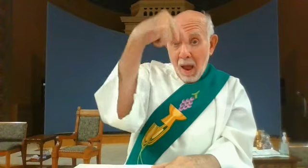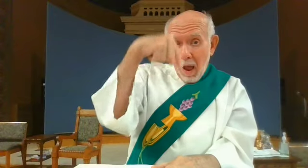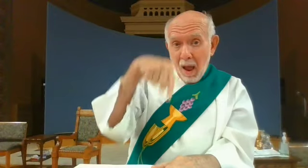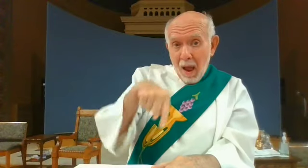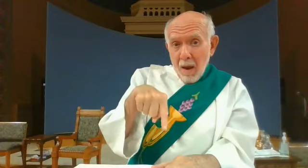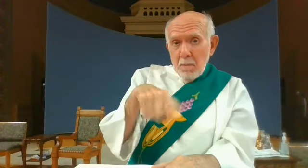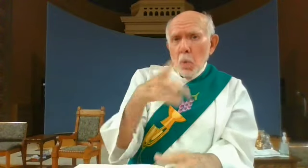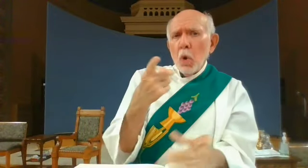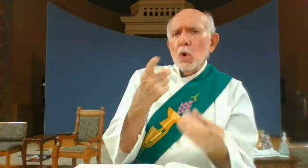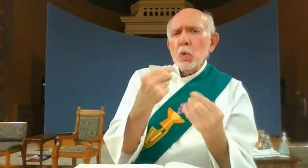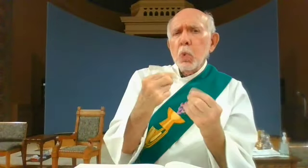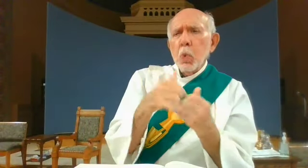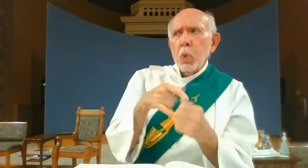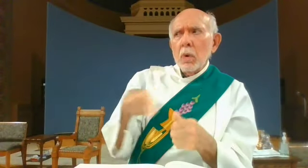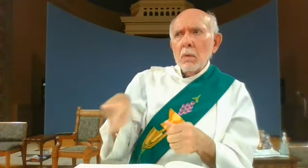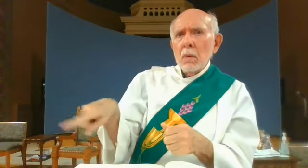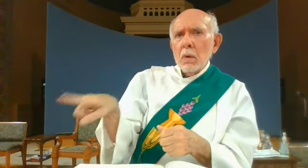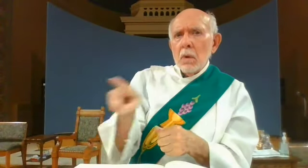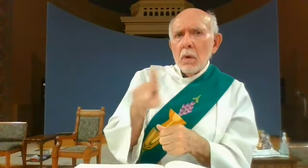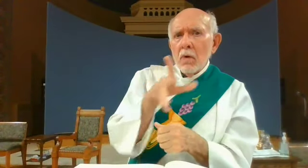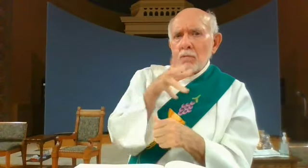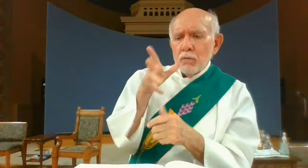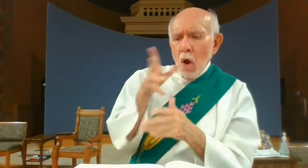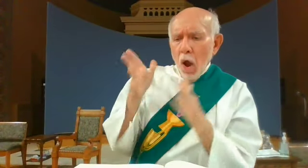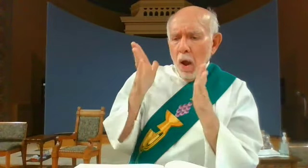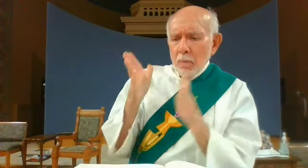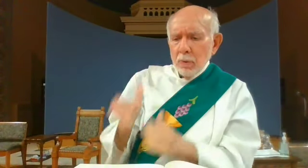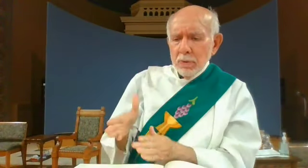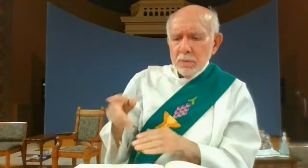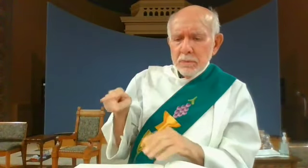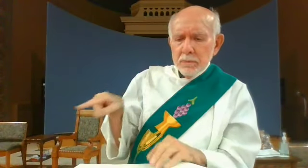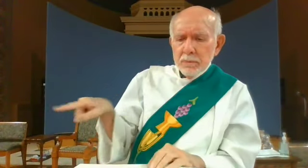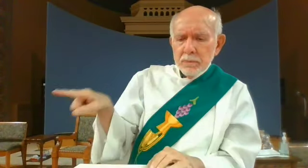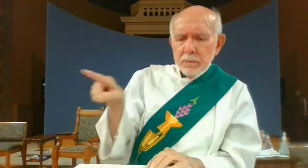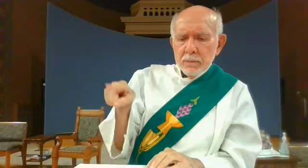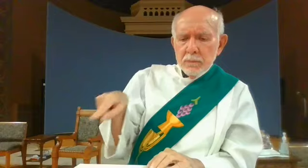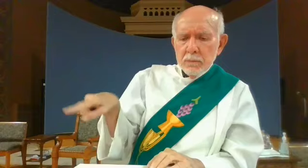what will the owner of the vineyard do to those tenants when he comes